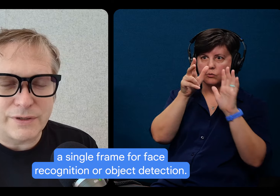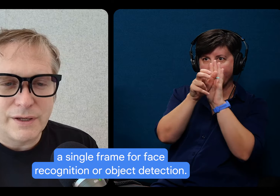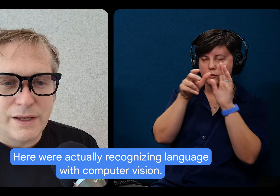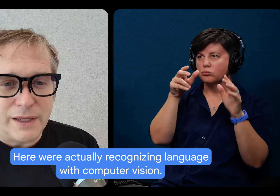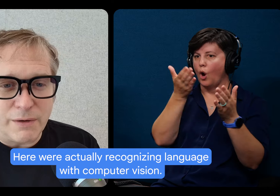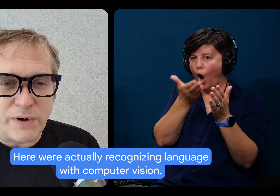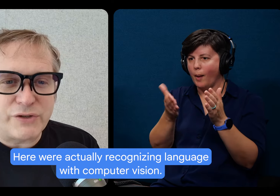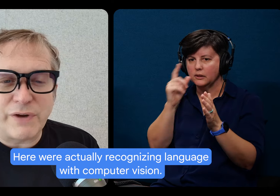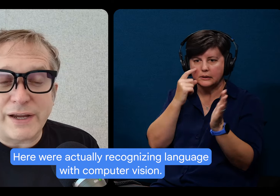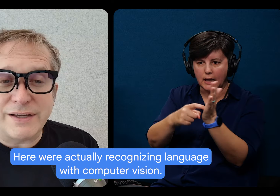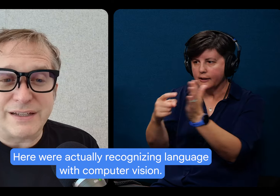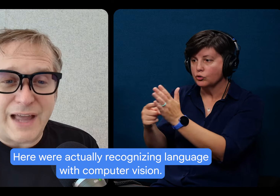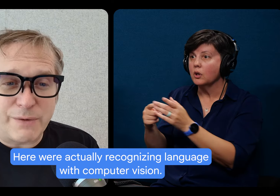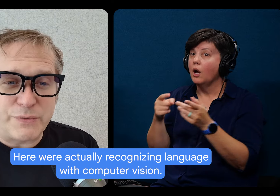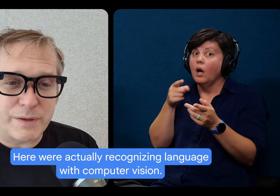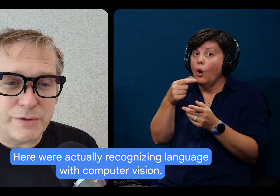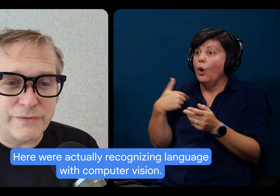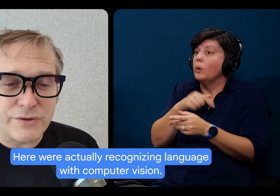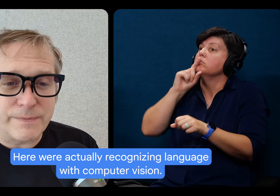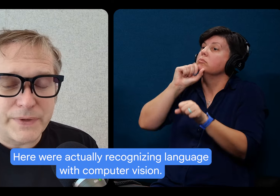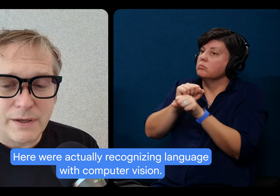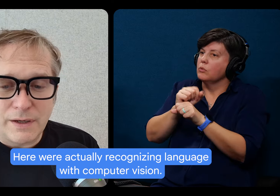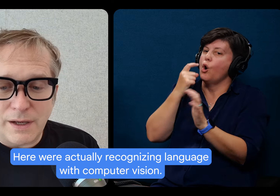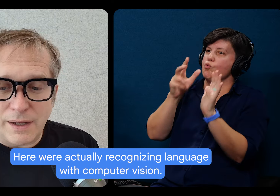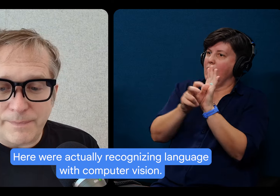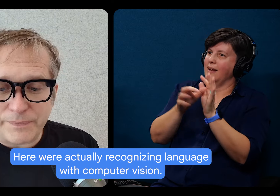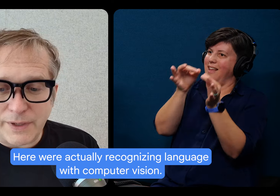detection. Here we're actually recognizing language with computer vision.